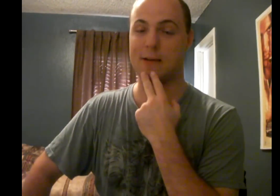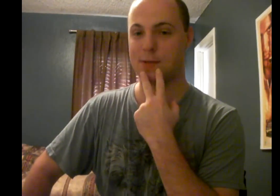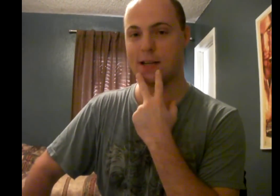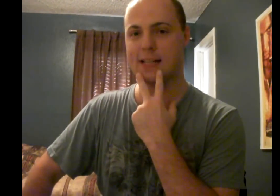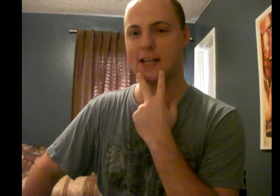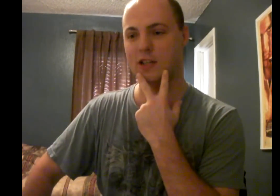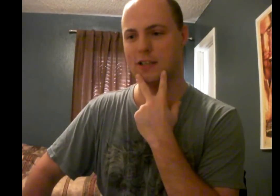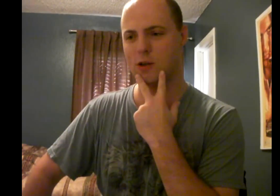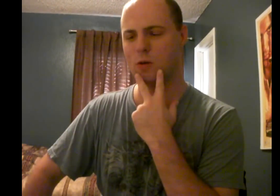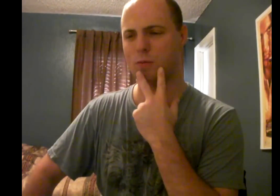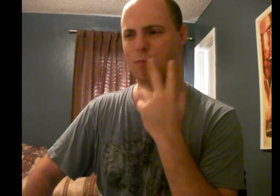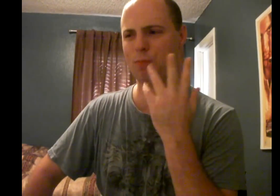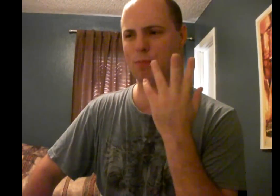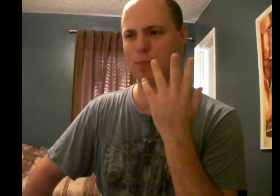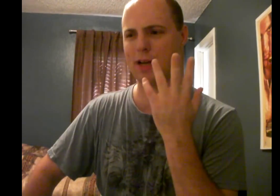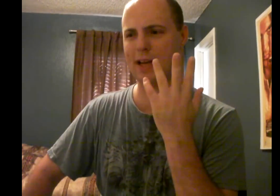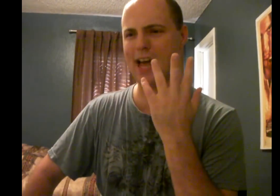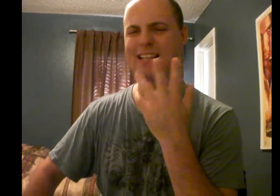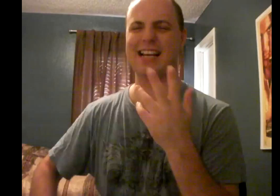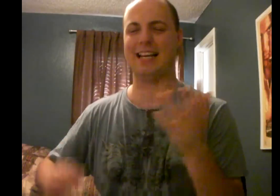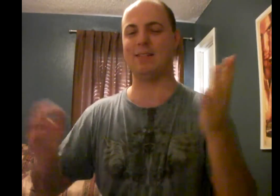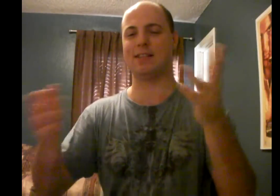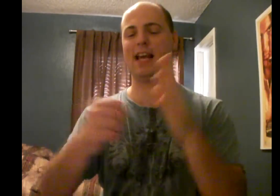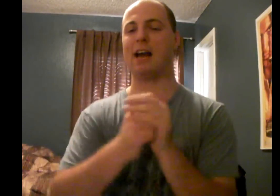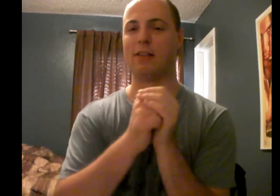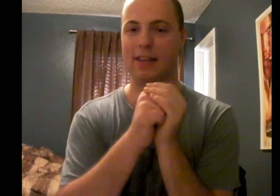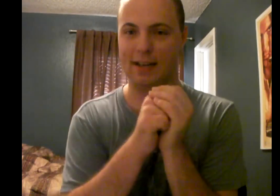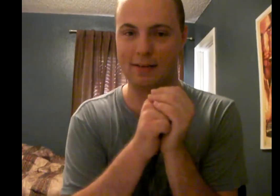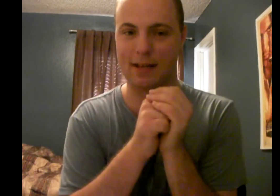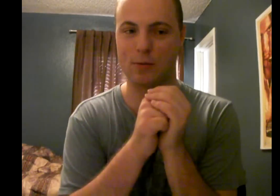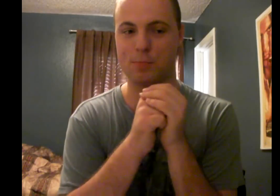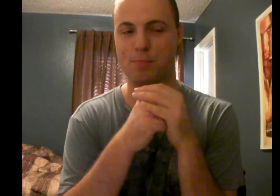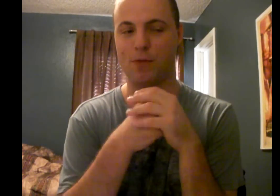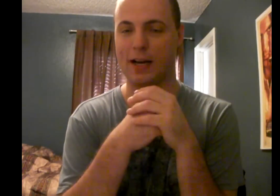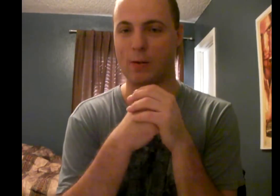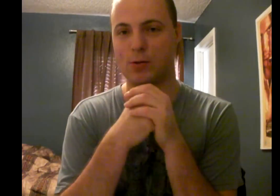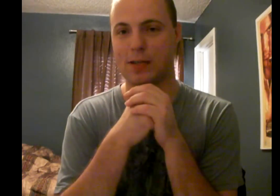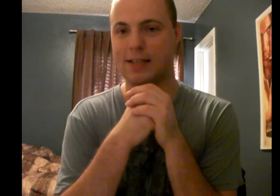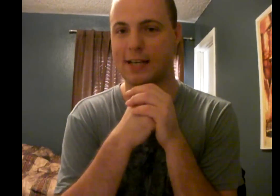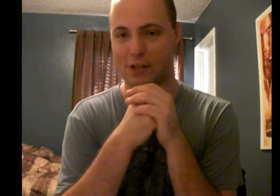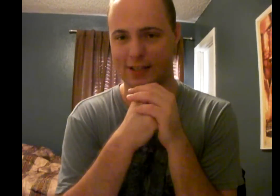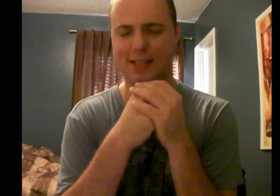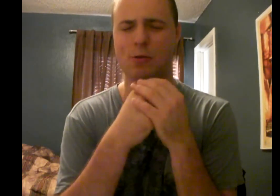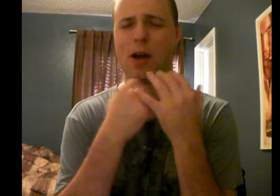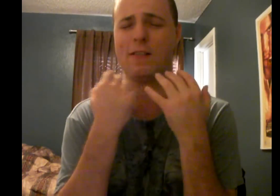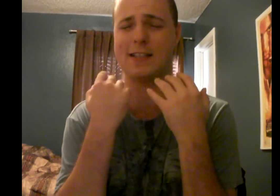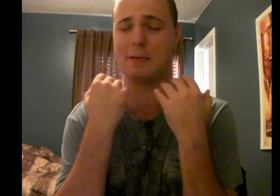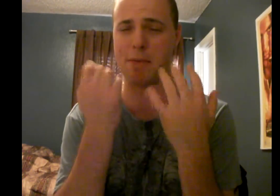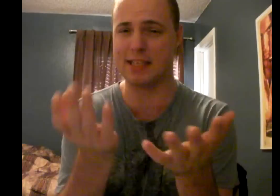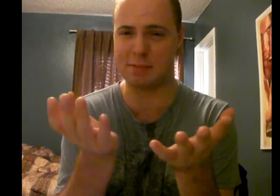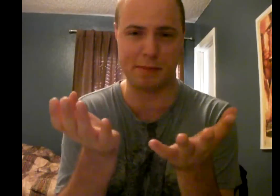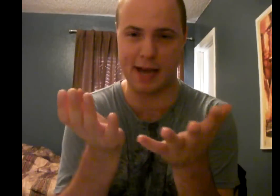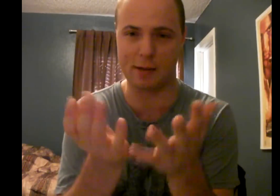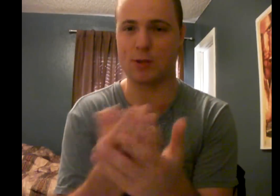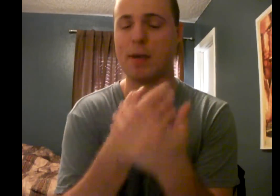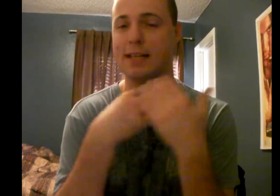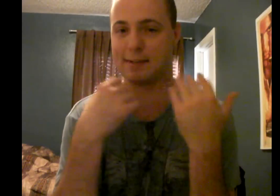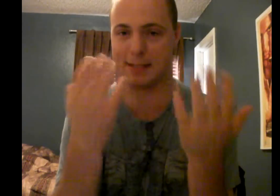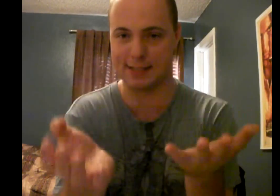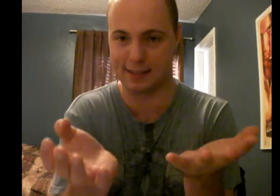Sometimes unintentionally so. But actually, I didn't even say everything that was funny was intentionally. Because this was obviously meant to be bad. It was meant to be